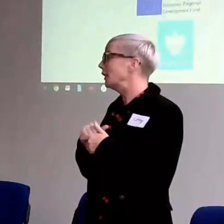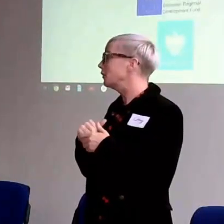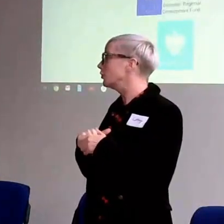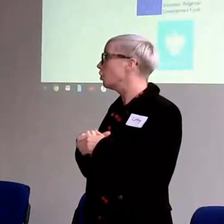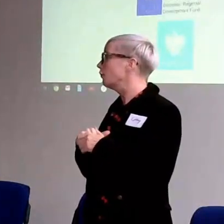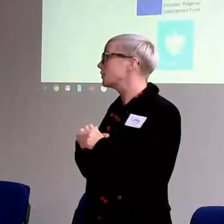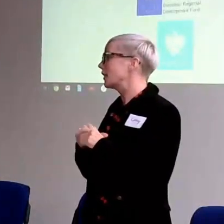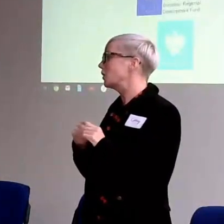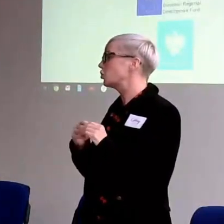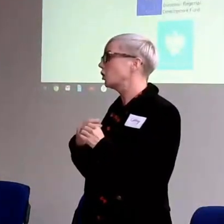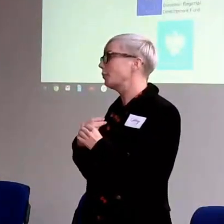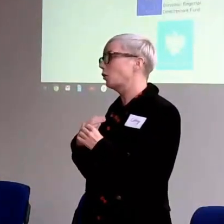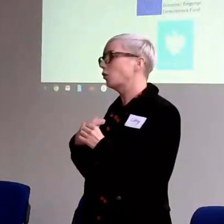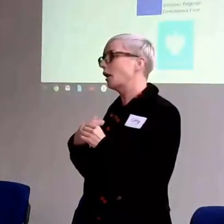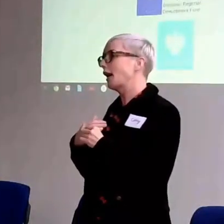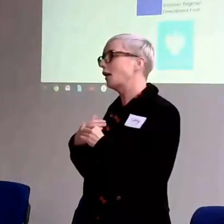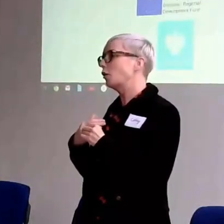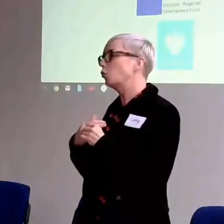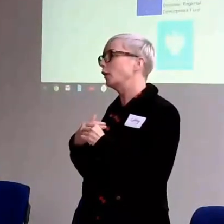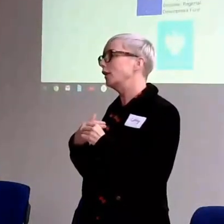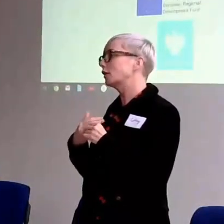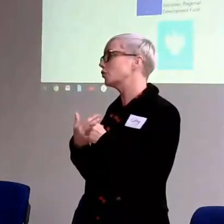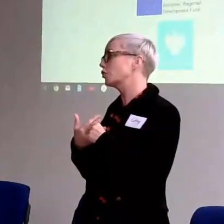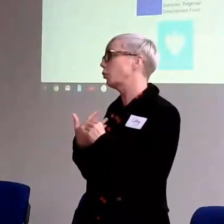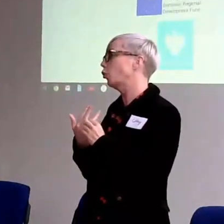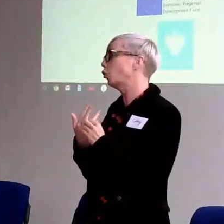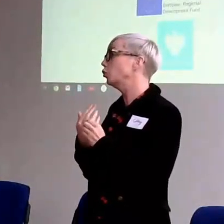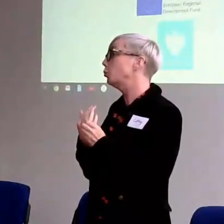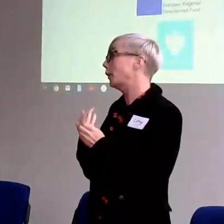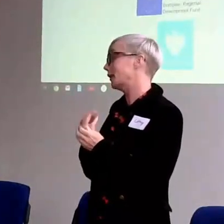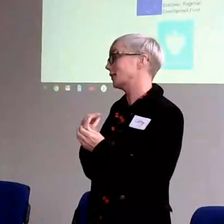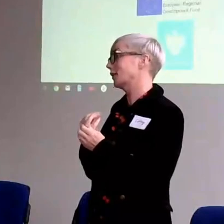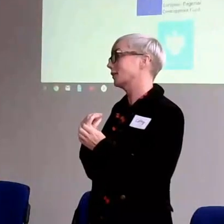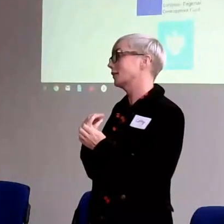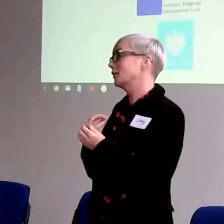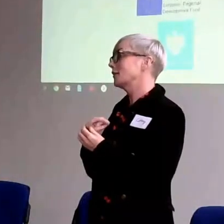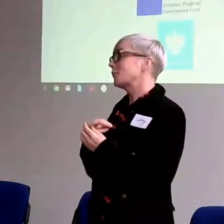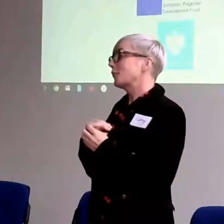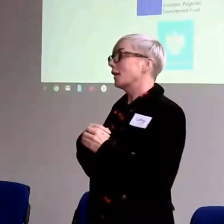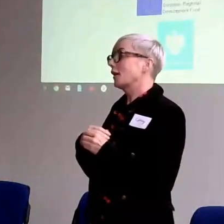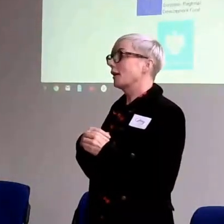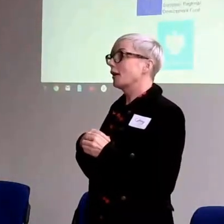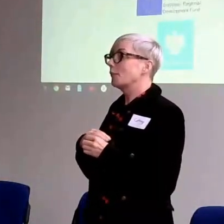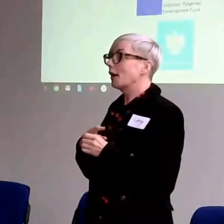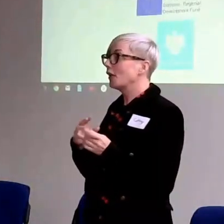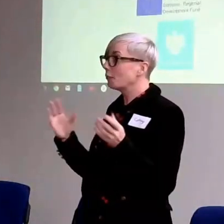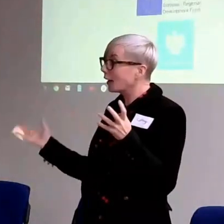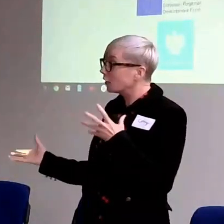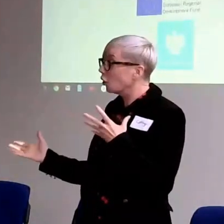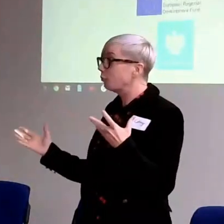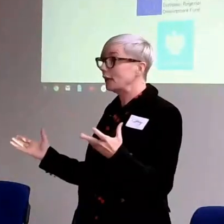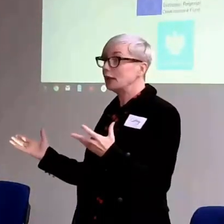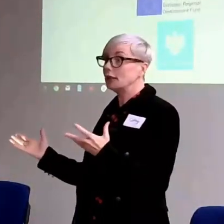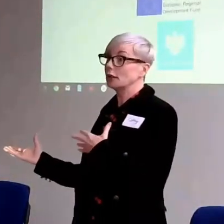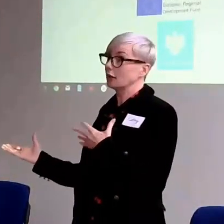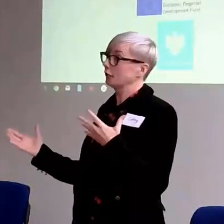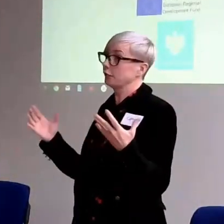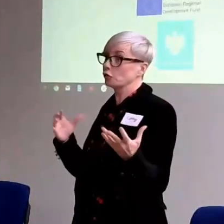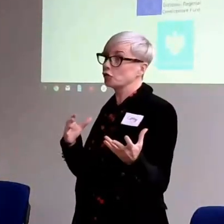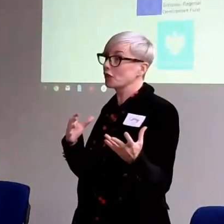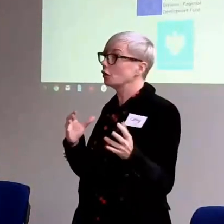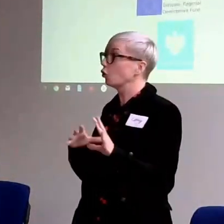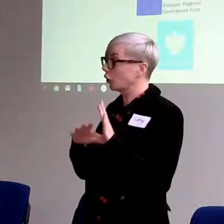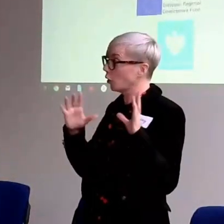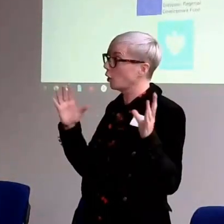really have a meaningful conversation about how we can support you better. And that might not be